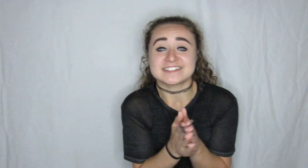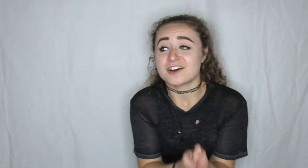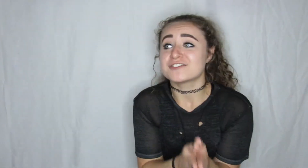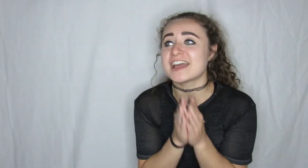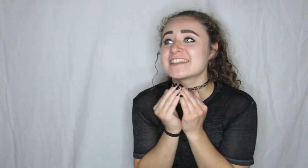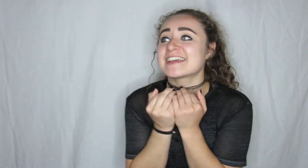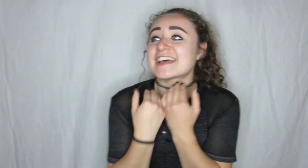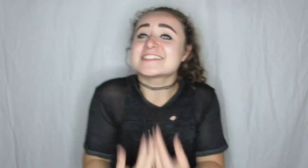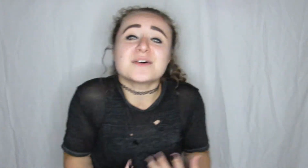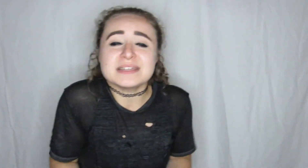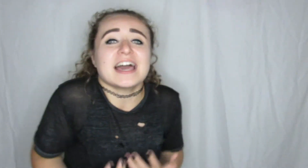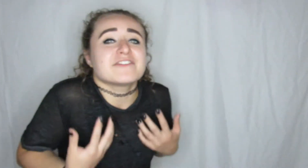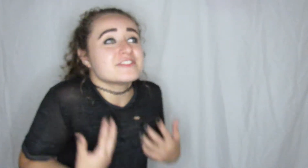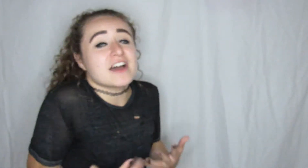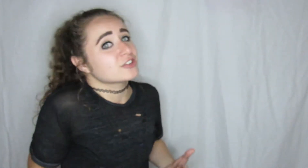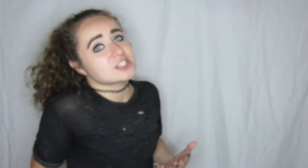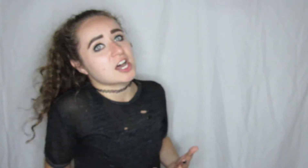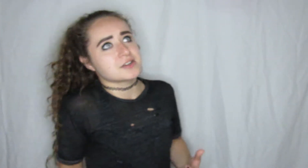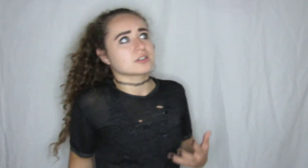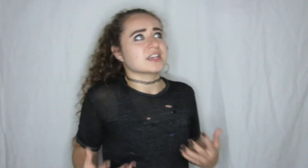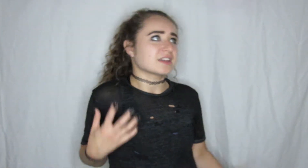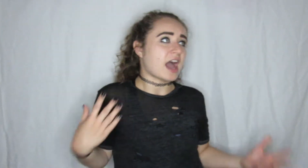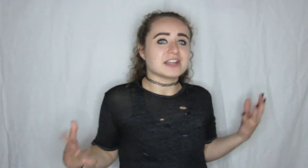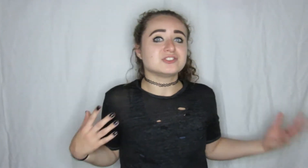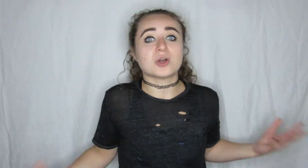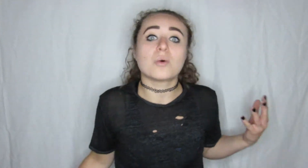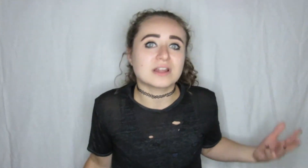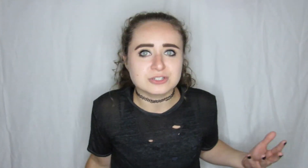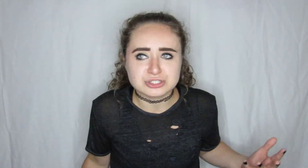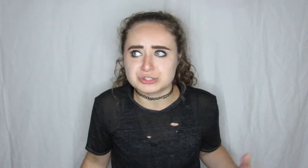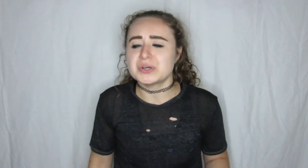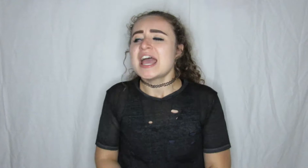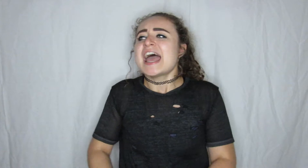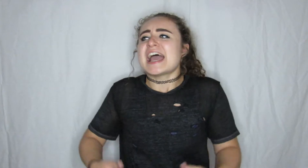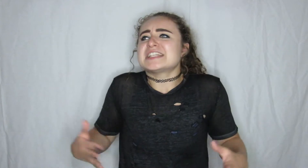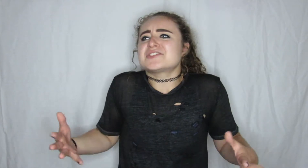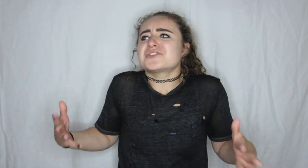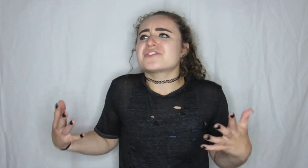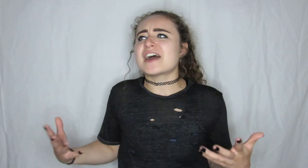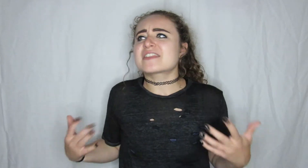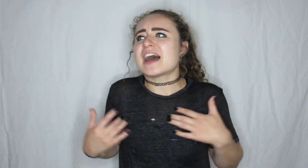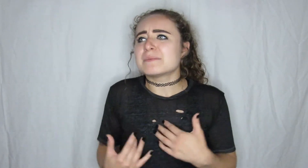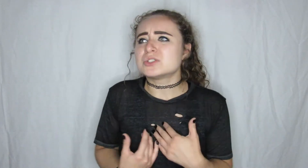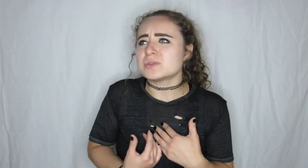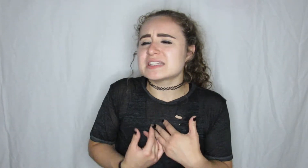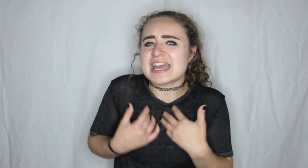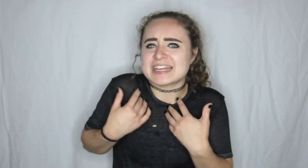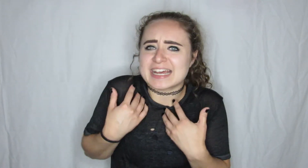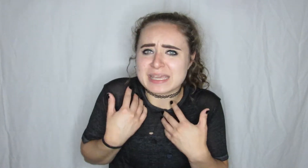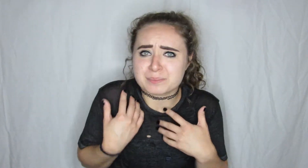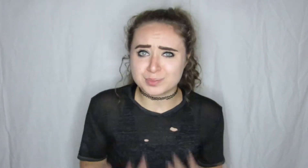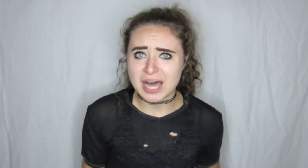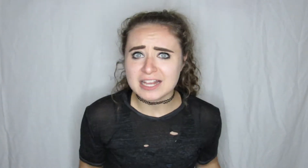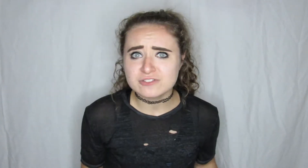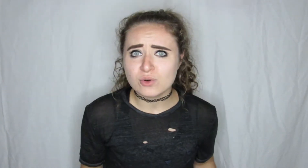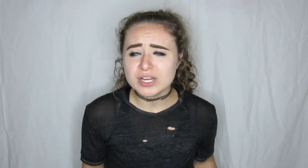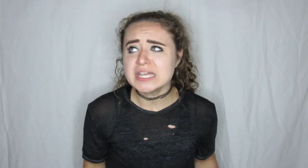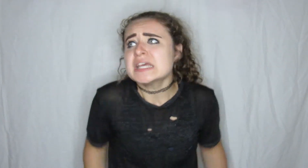myself and like that's something I've never done or like I don't ever do and so the fact that I'm doing that and I get blocked for it